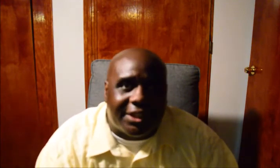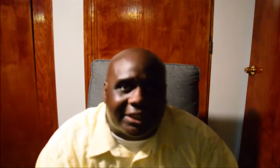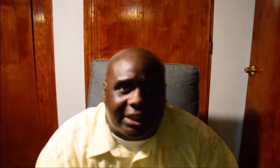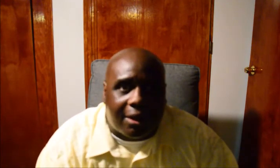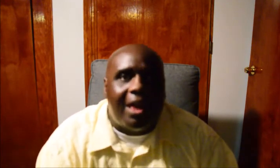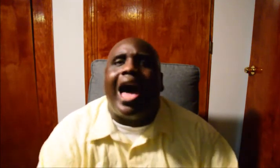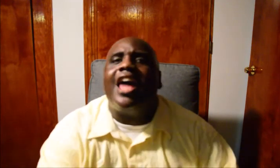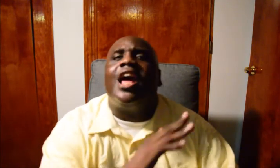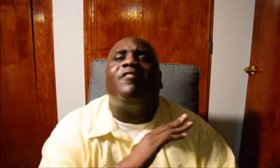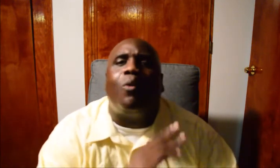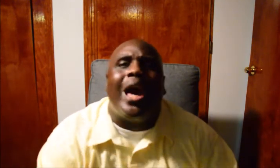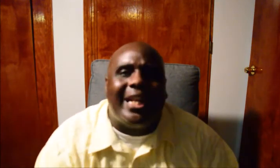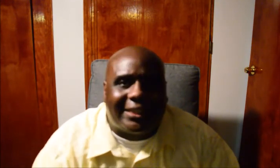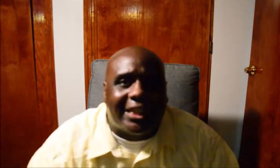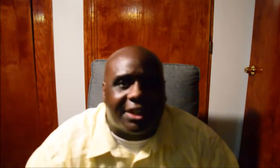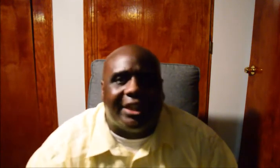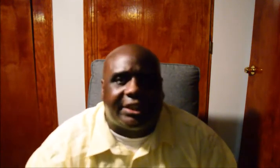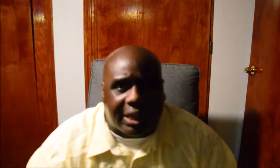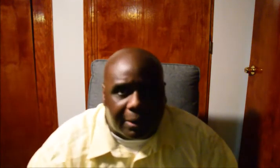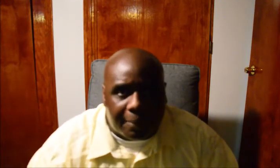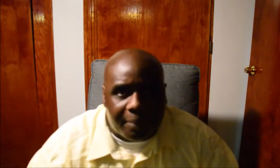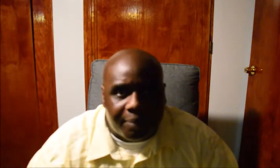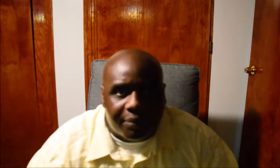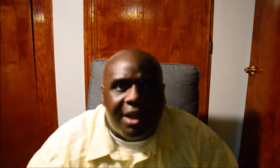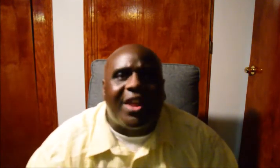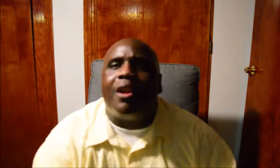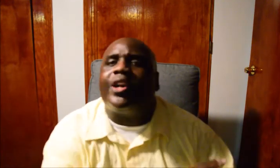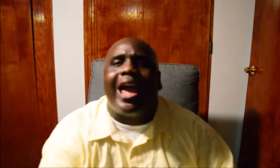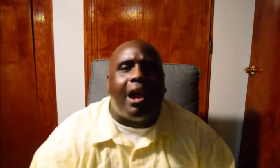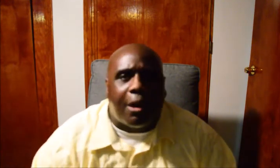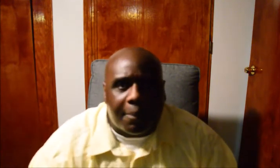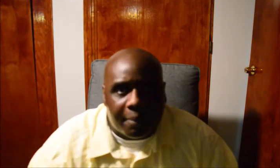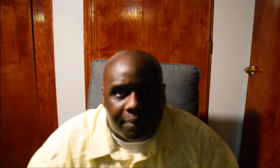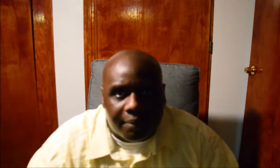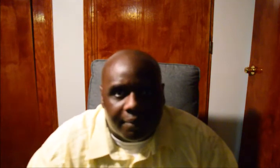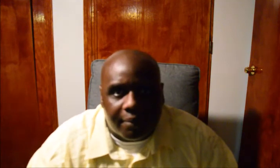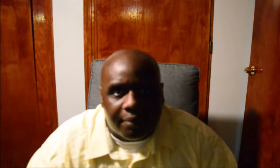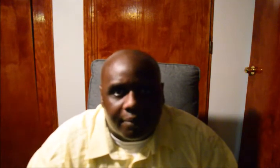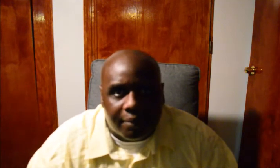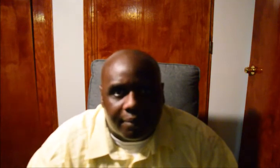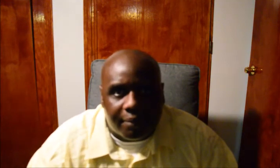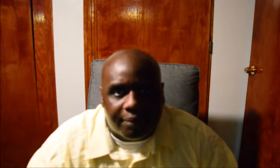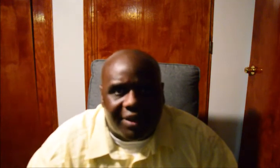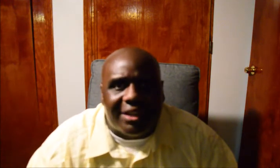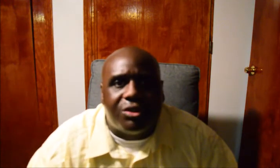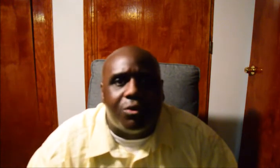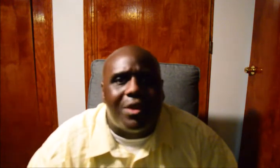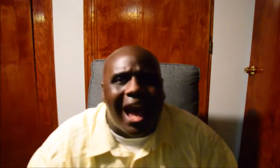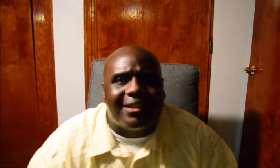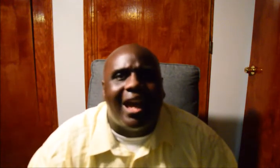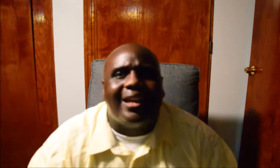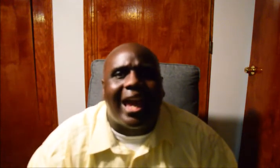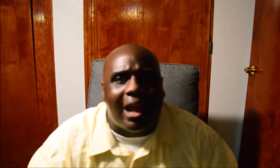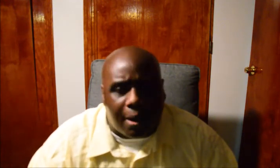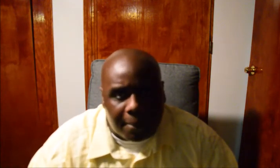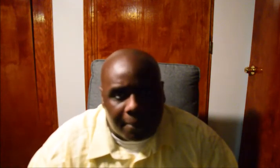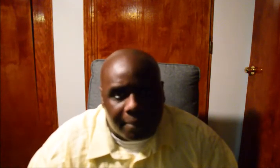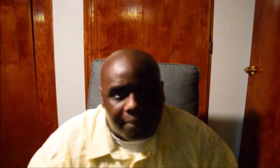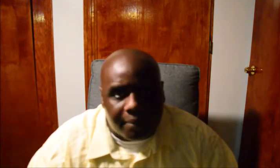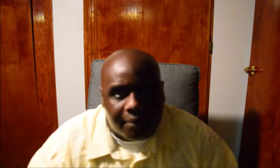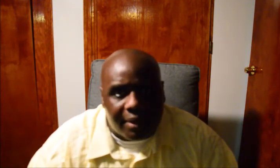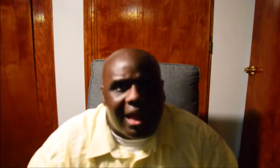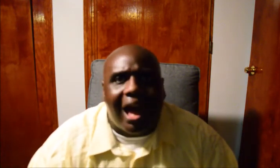prom season this year. I didn't have a wedding season this year. They don't care. They don't not care.